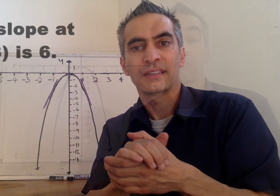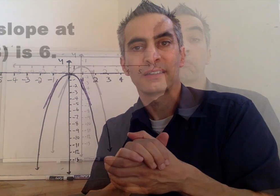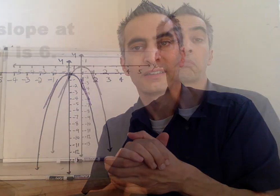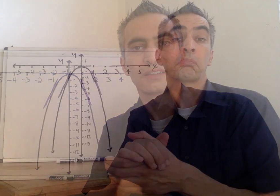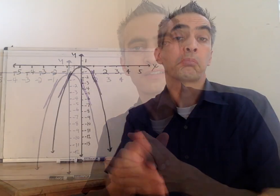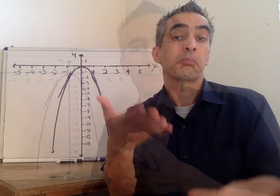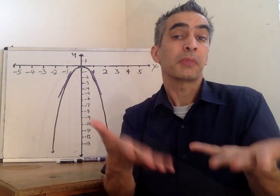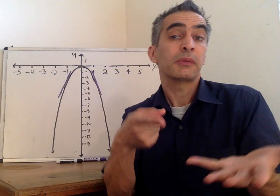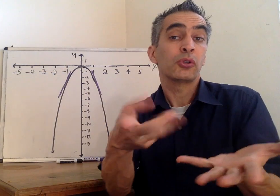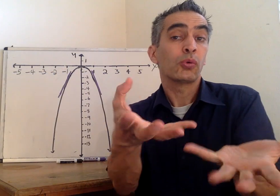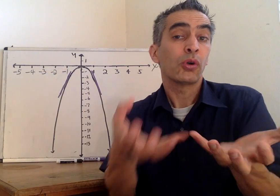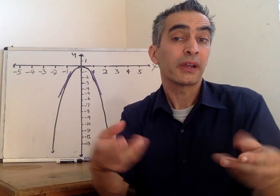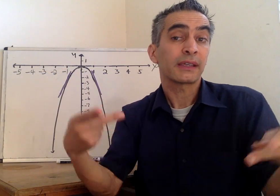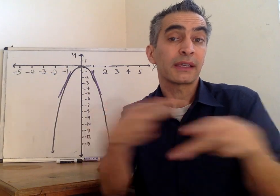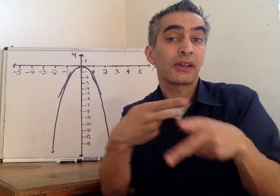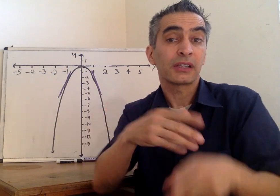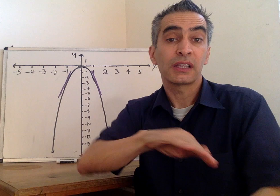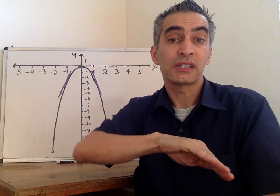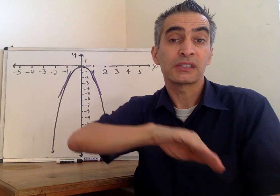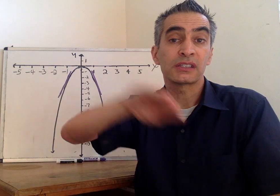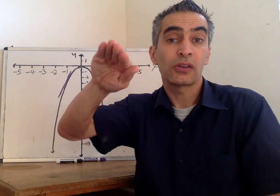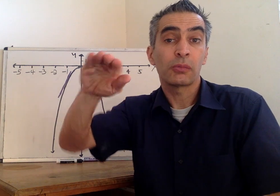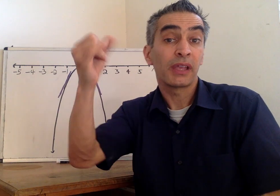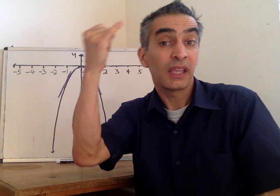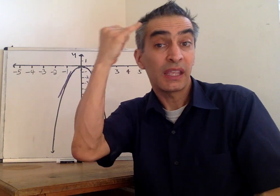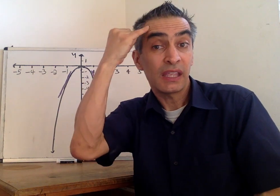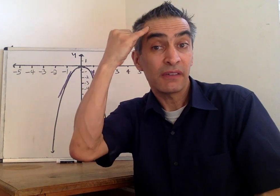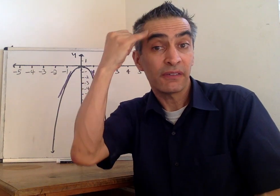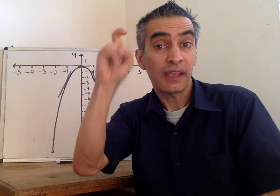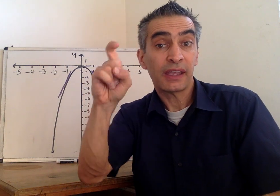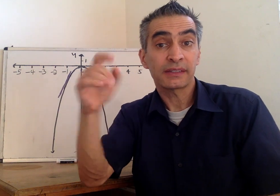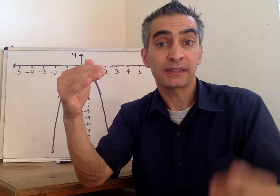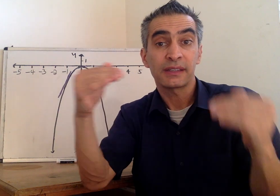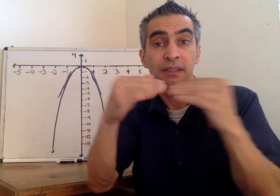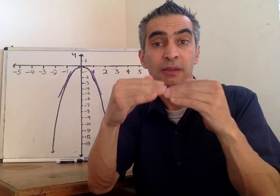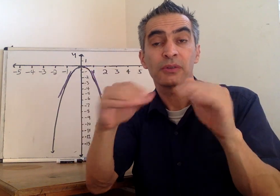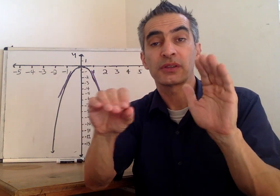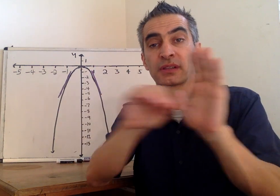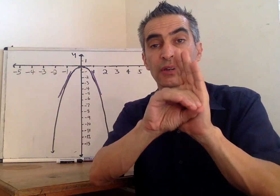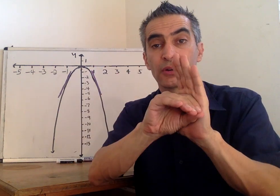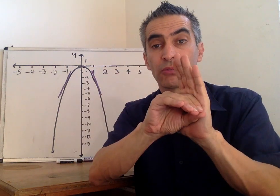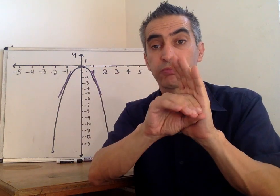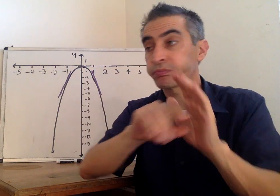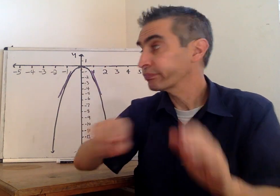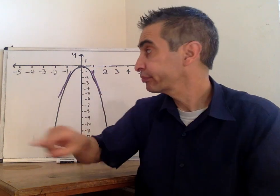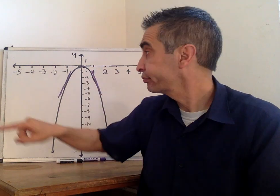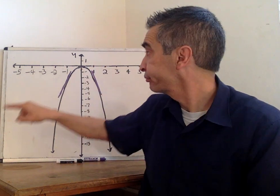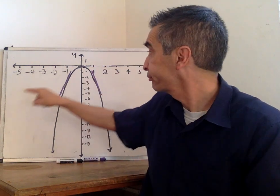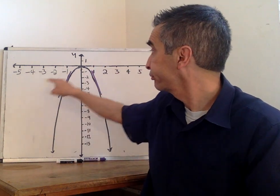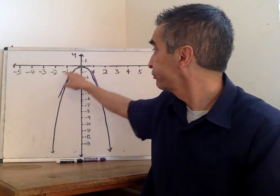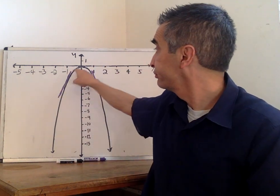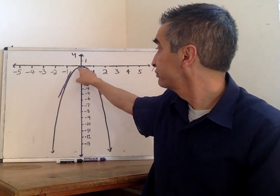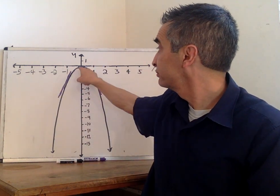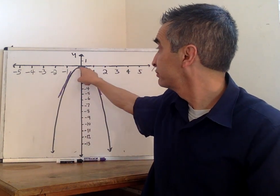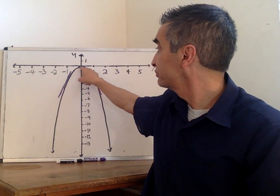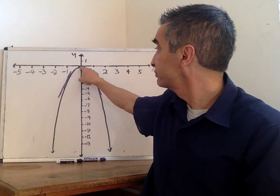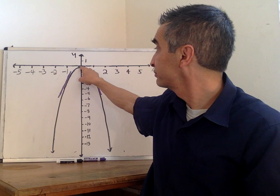Maybe you want to calculate the slope if x equals 0, right here.